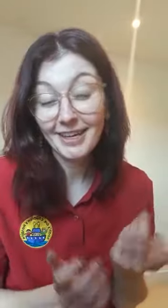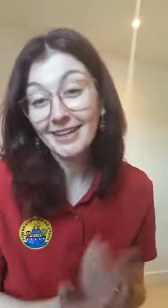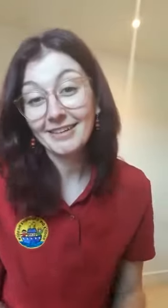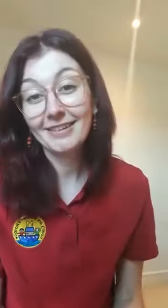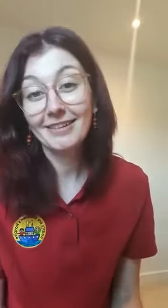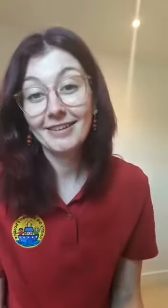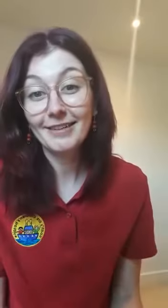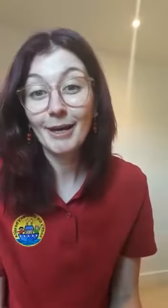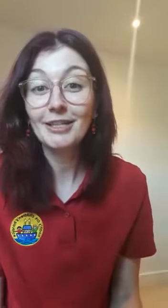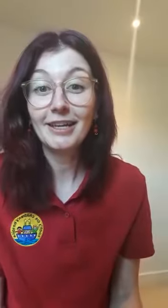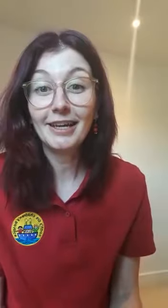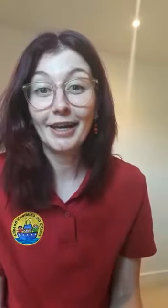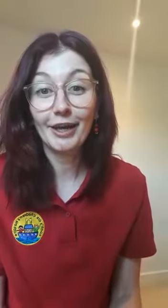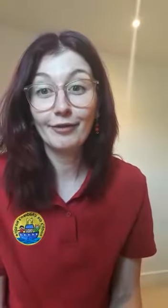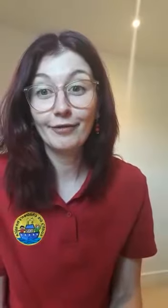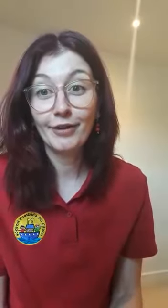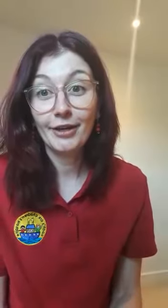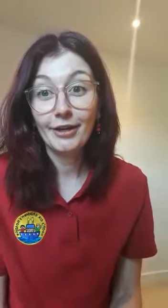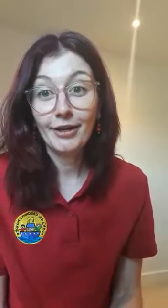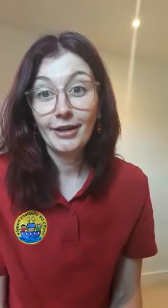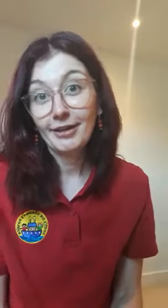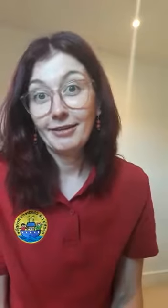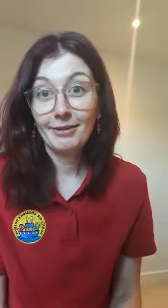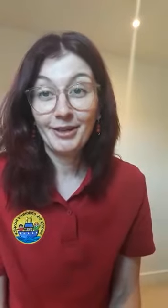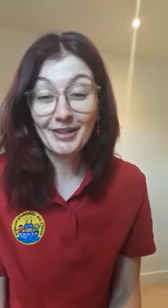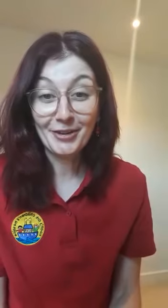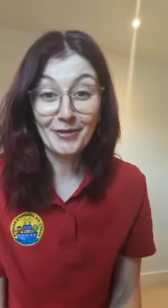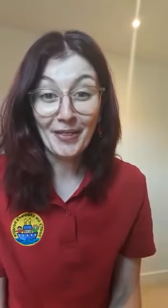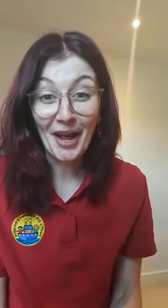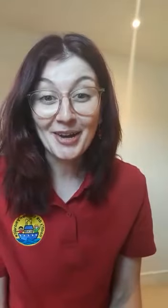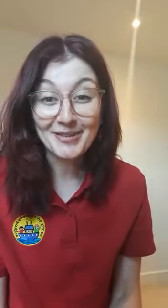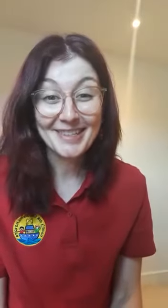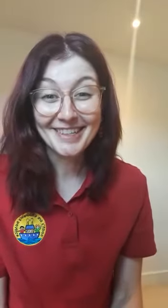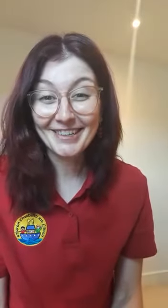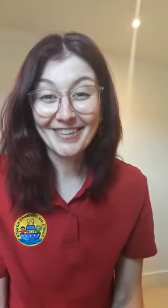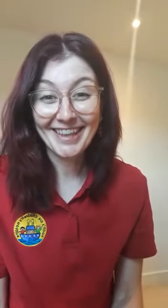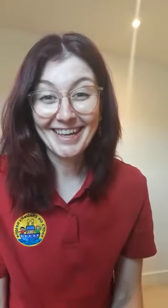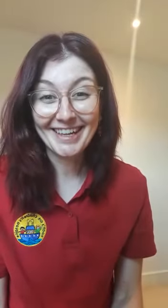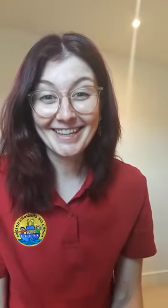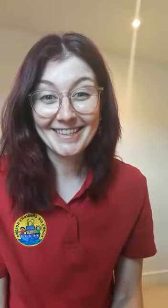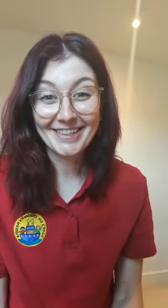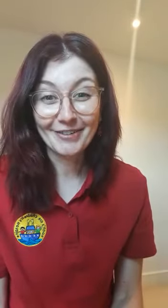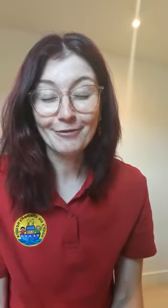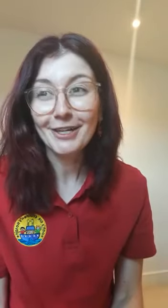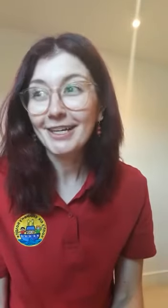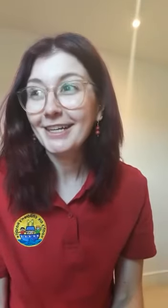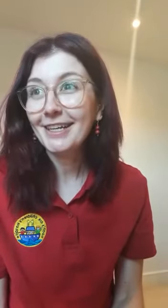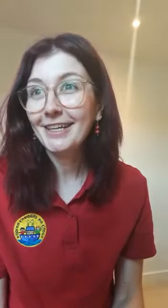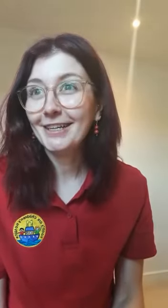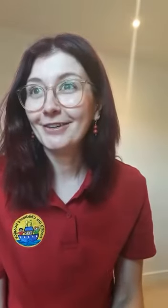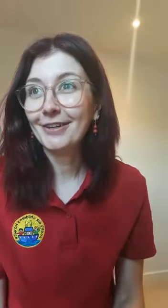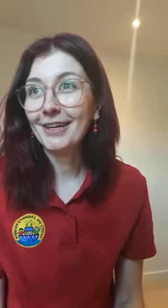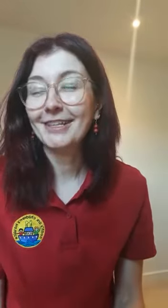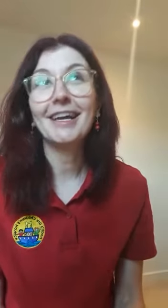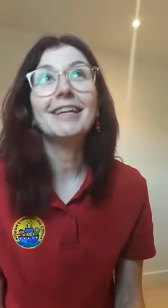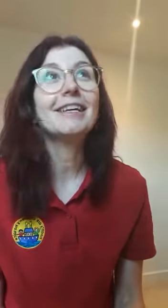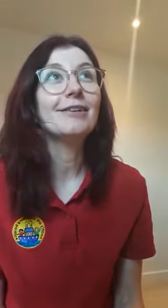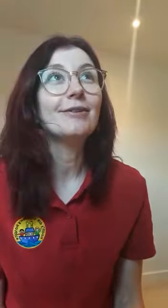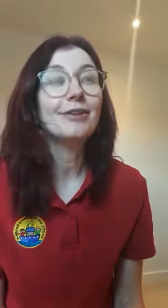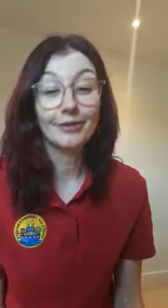Yeah. Especially if you had to go around the house and look for things. Or really look and take in your